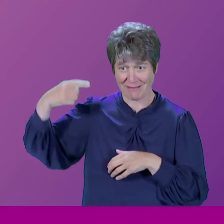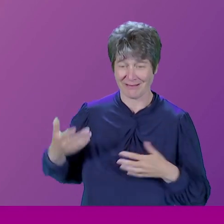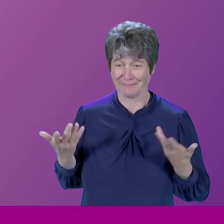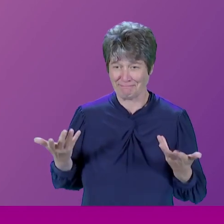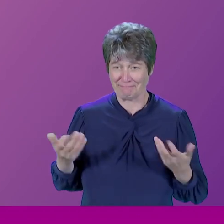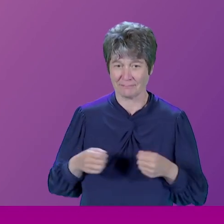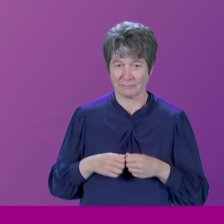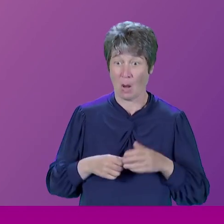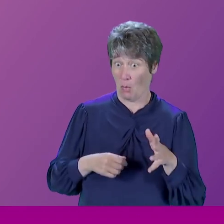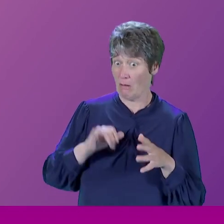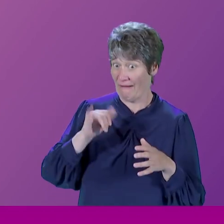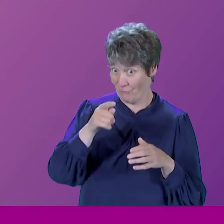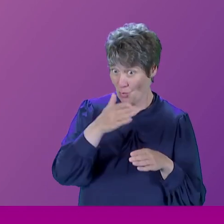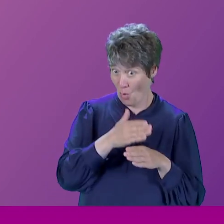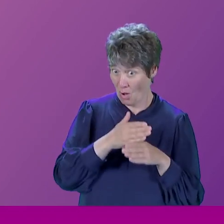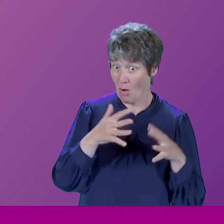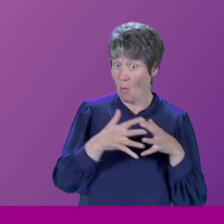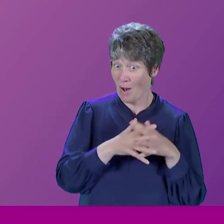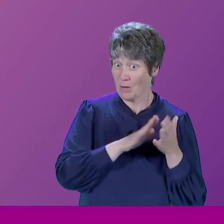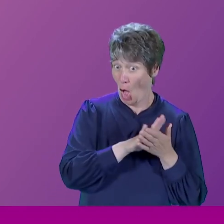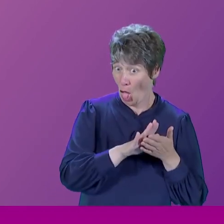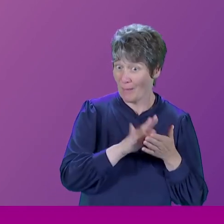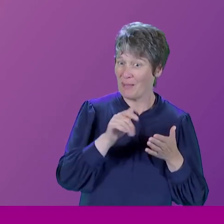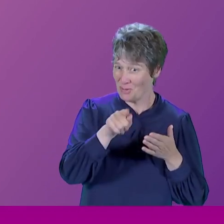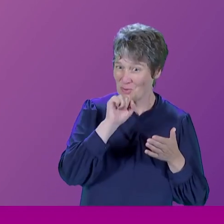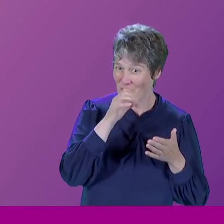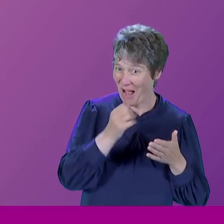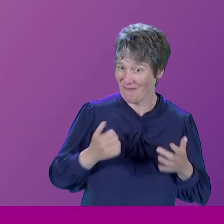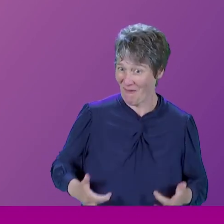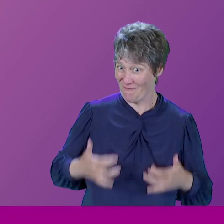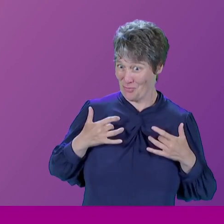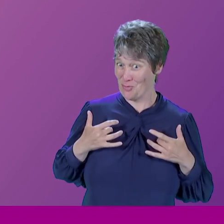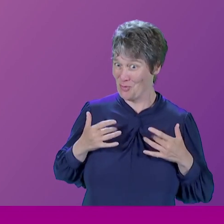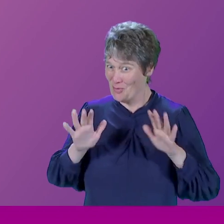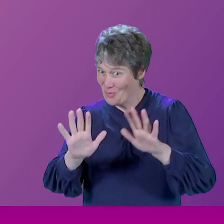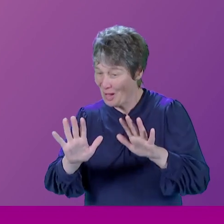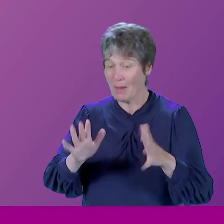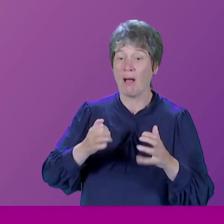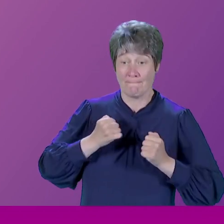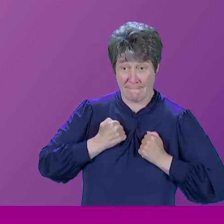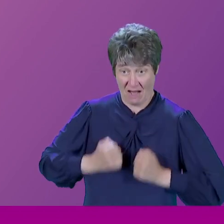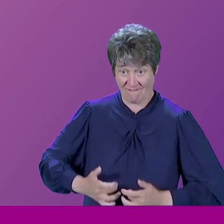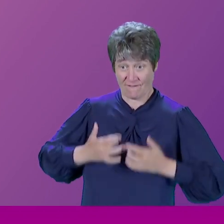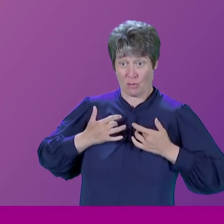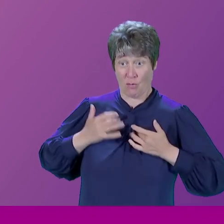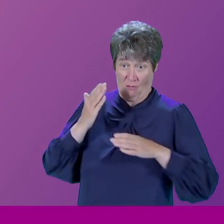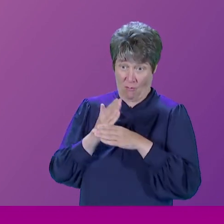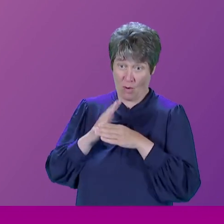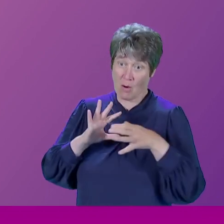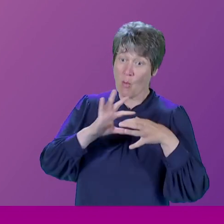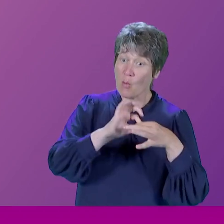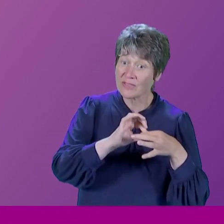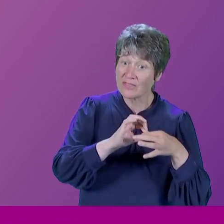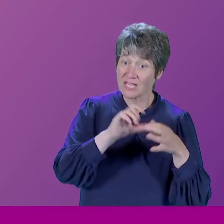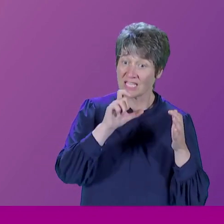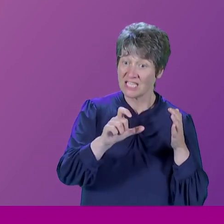Well, if you did work in Whitehall, you may have a view about how I got on with civil servants. But my view of how I got on with civil servants was I